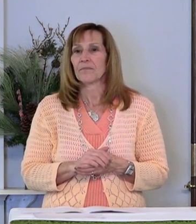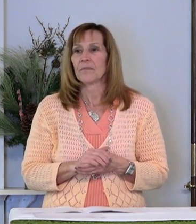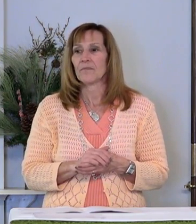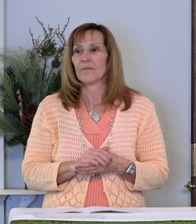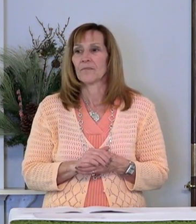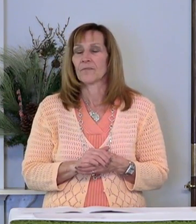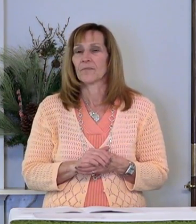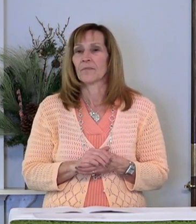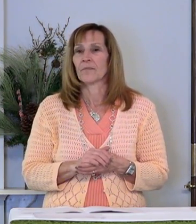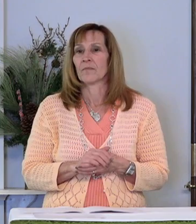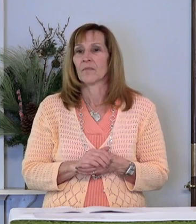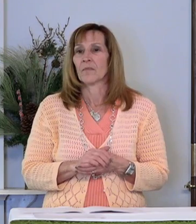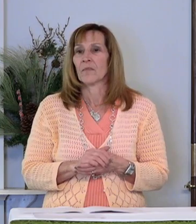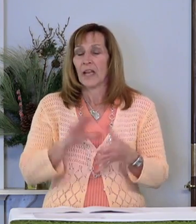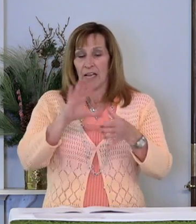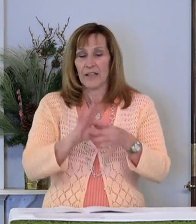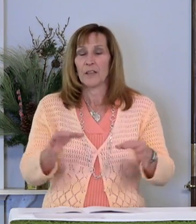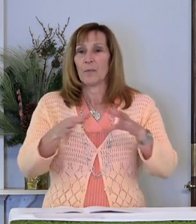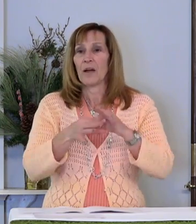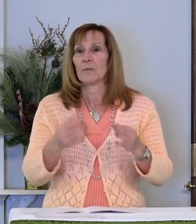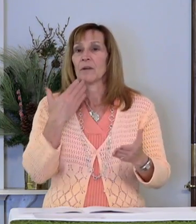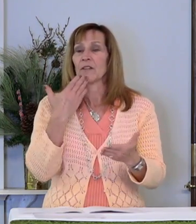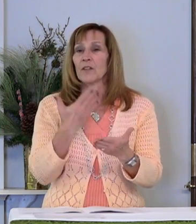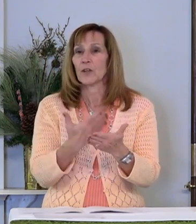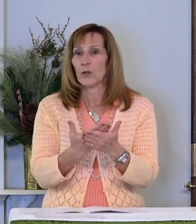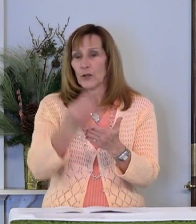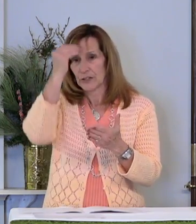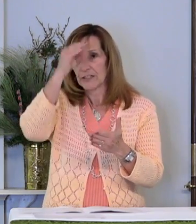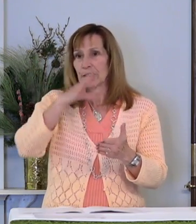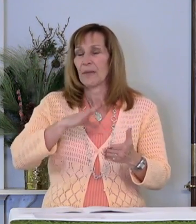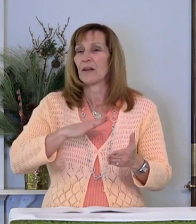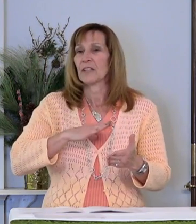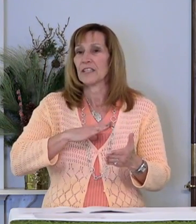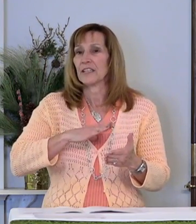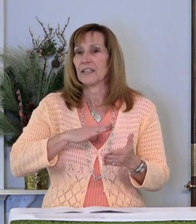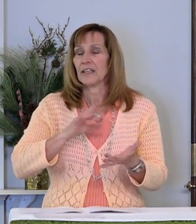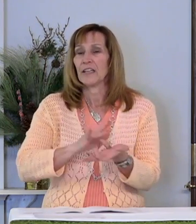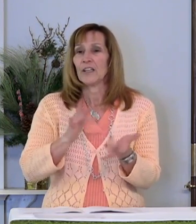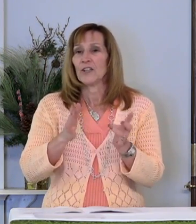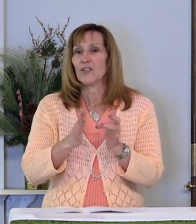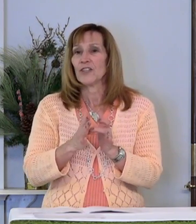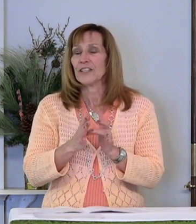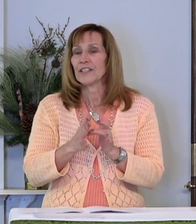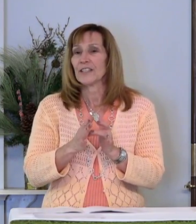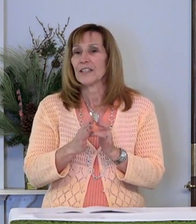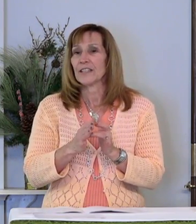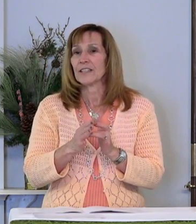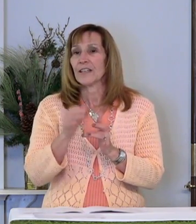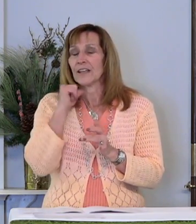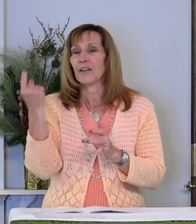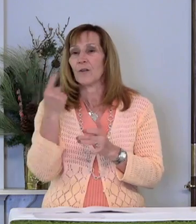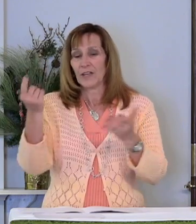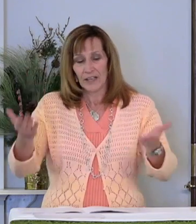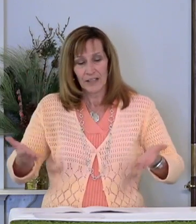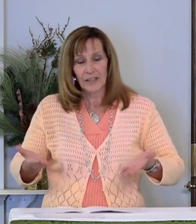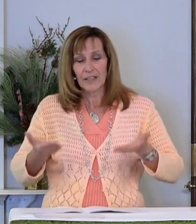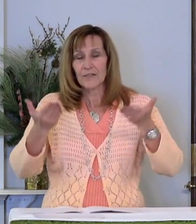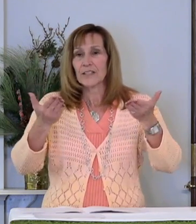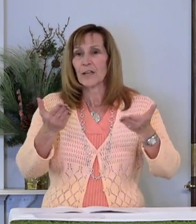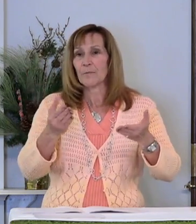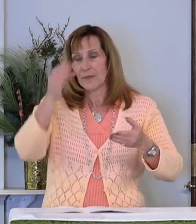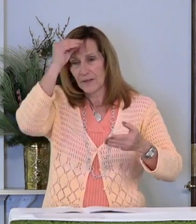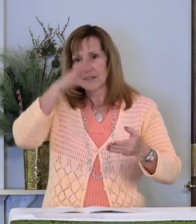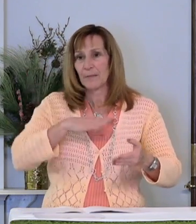In the parable of the Good Samaritan, Jesus not only lifts up a Samaritan,